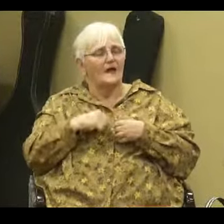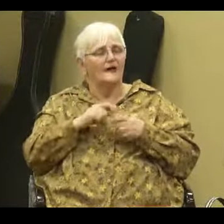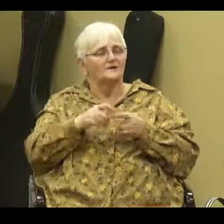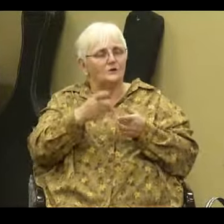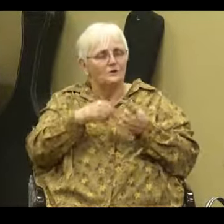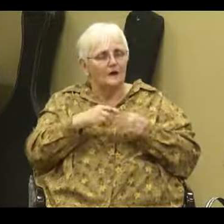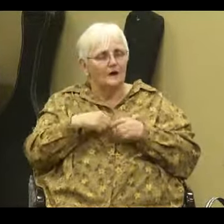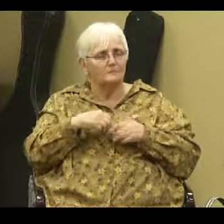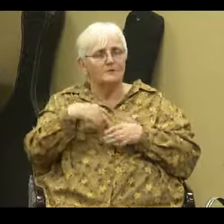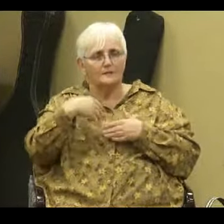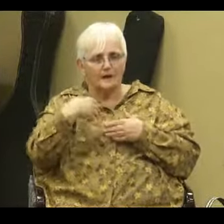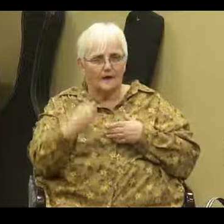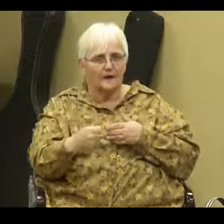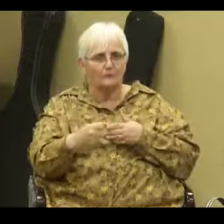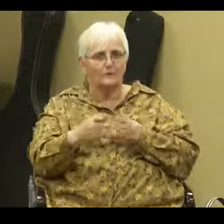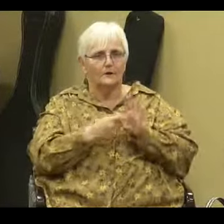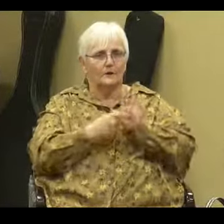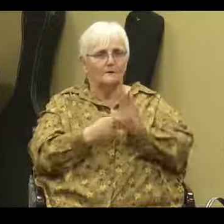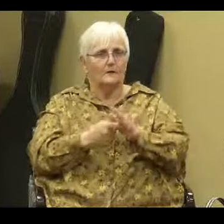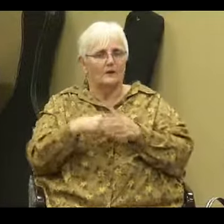to the outward or it's not conversion